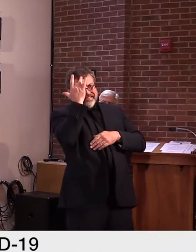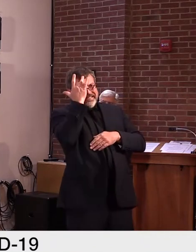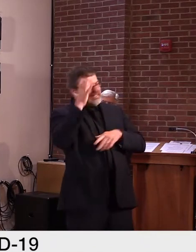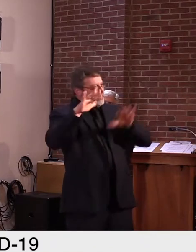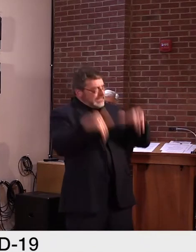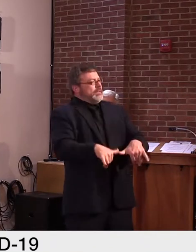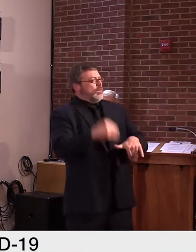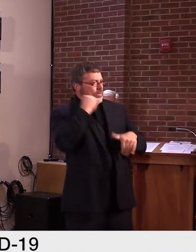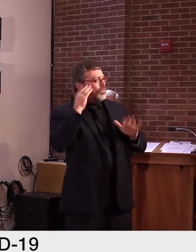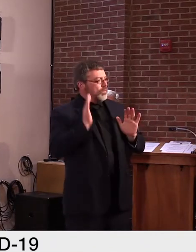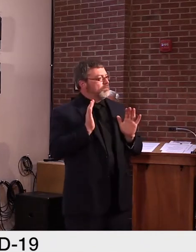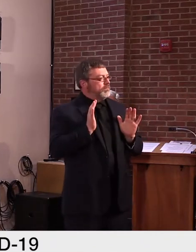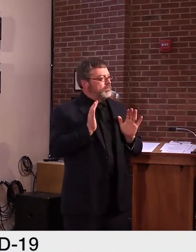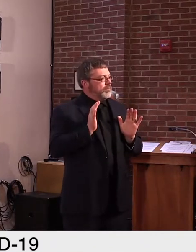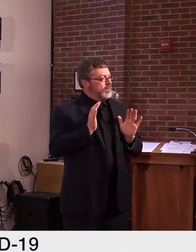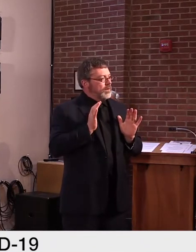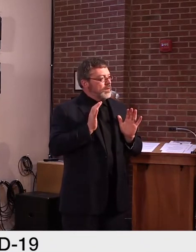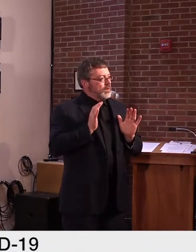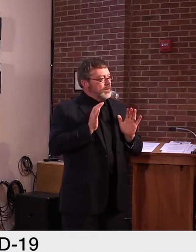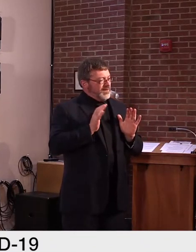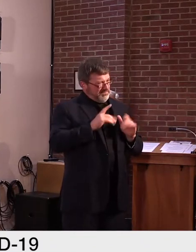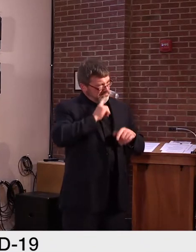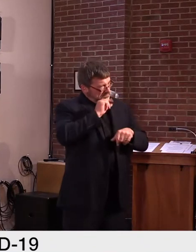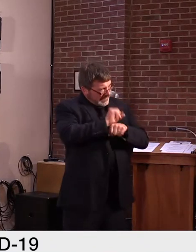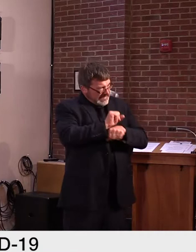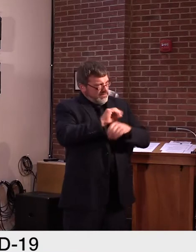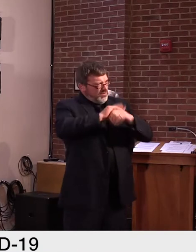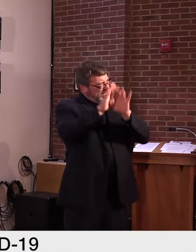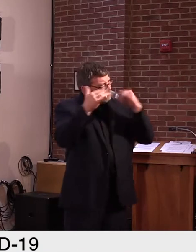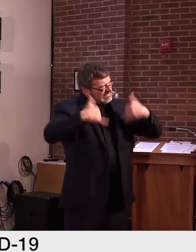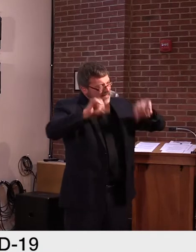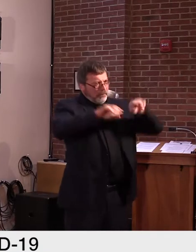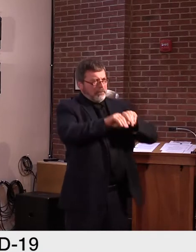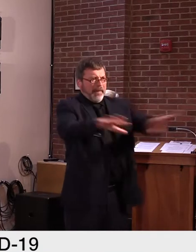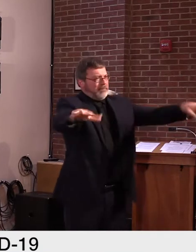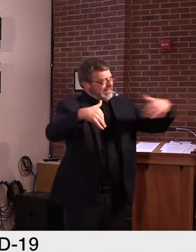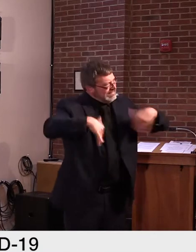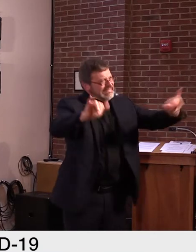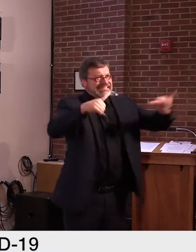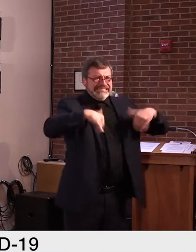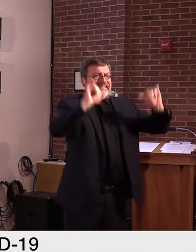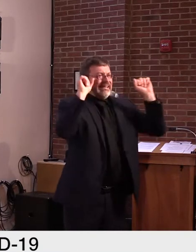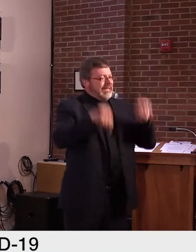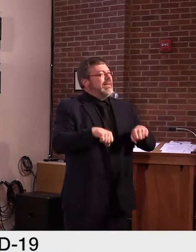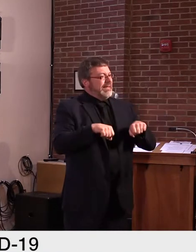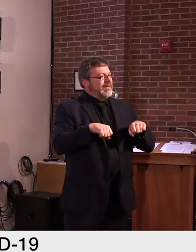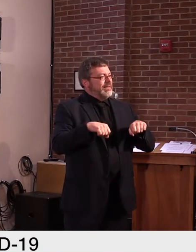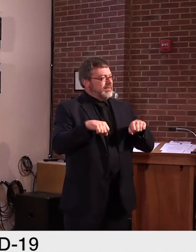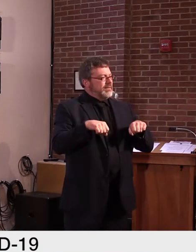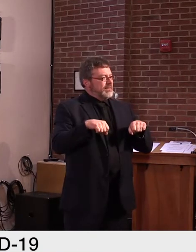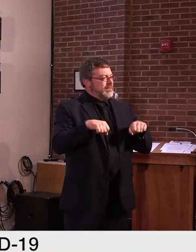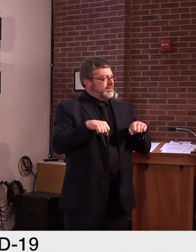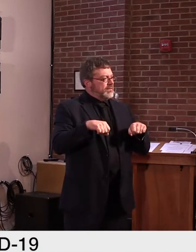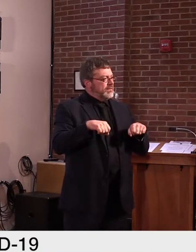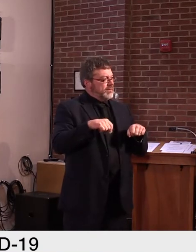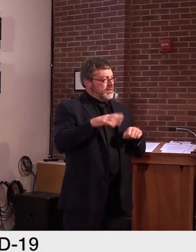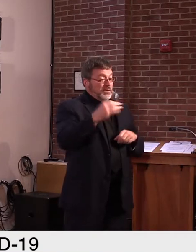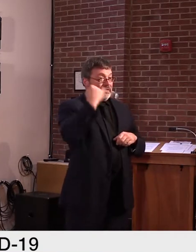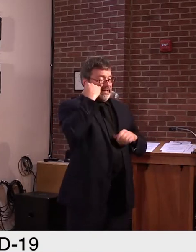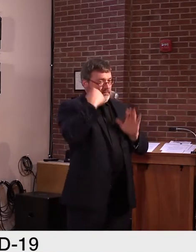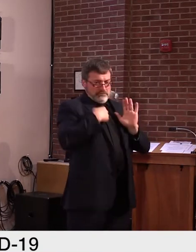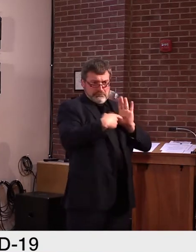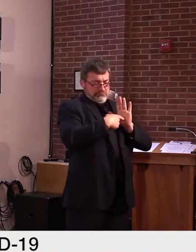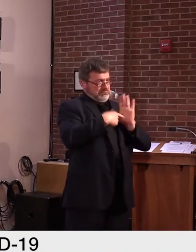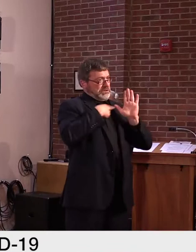still spread. This means people are out in their communities carrying the virus when they don't have symptoms and